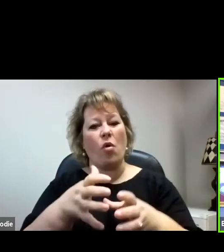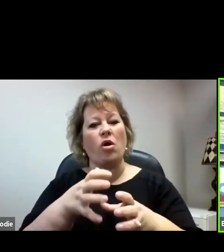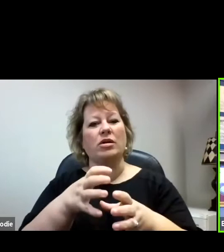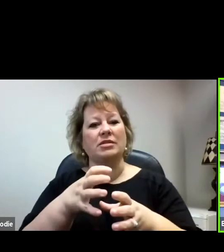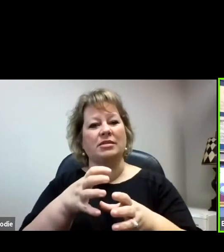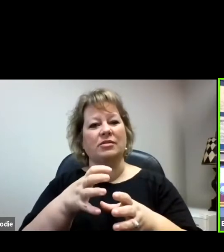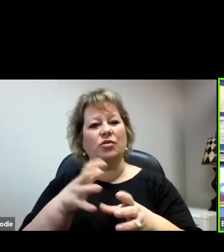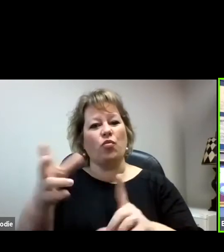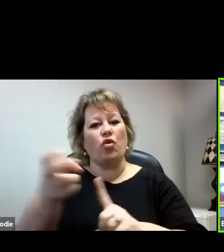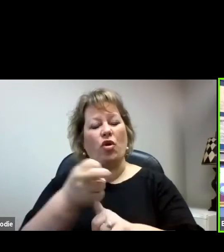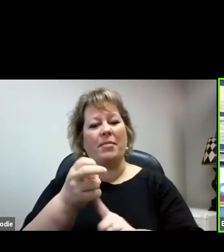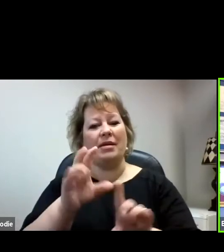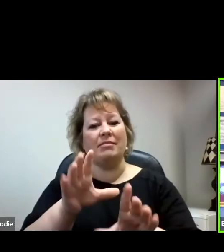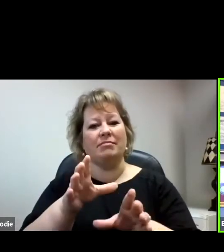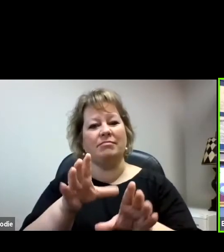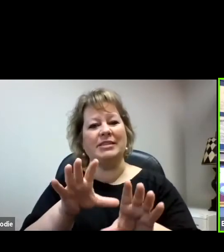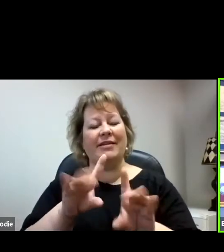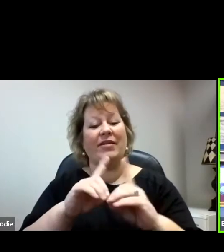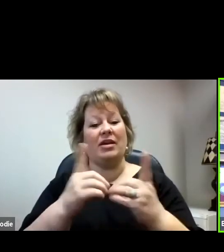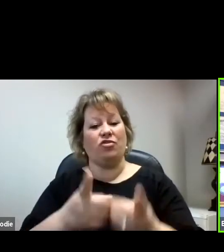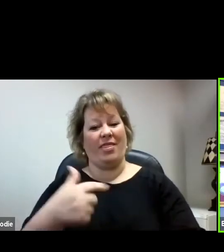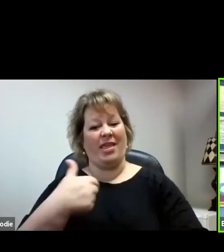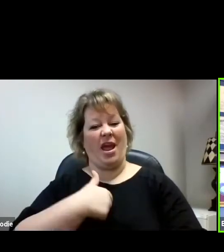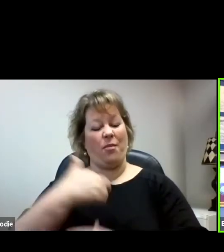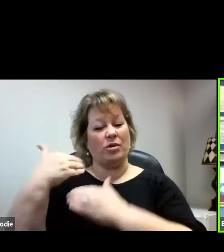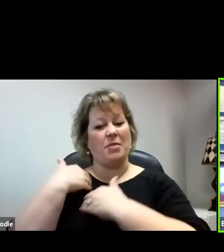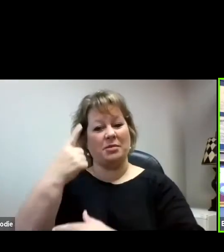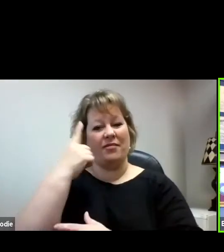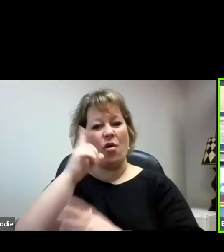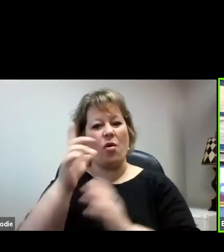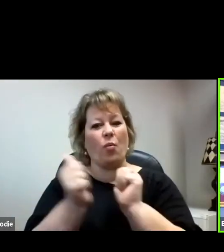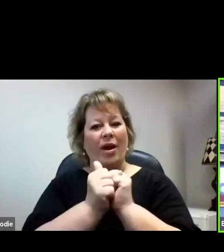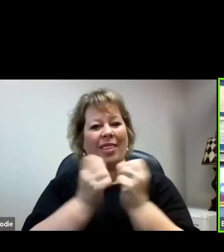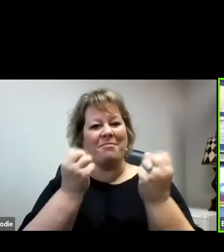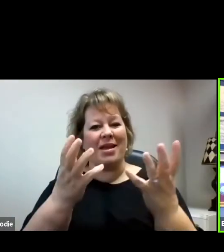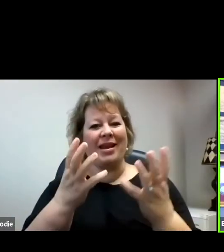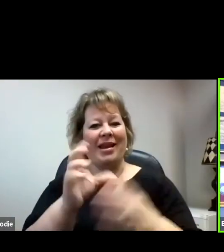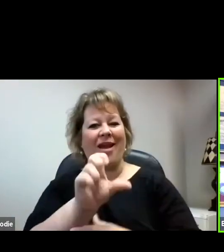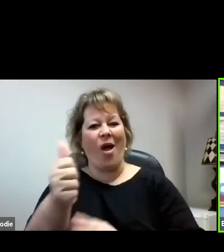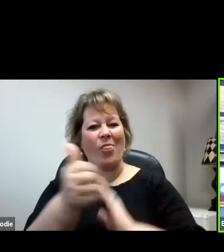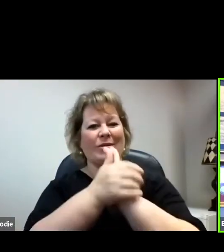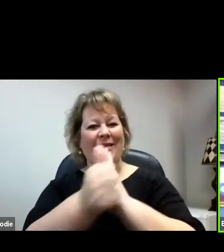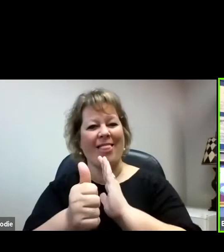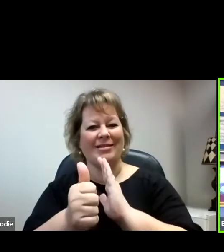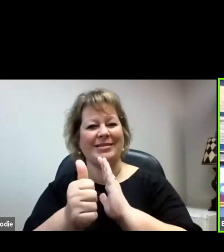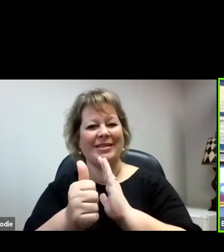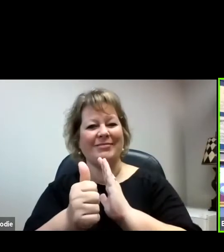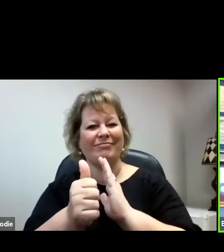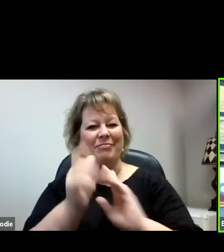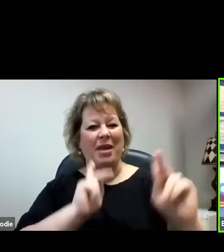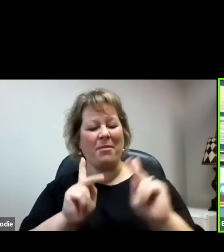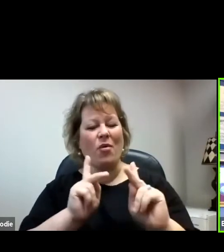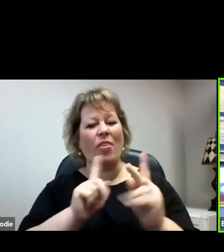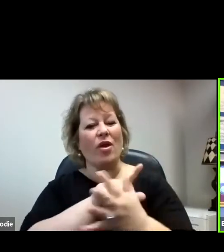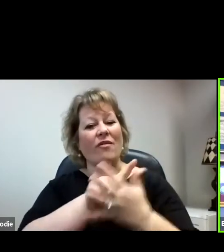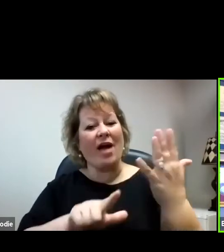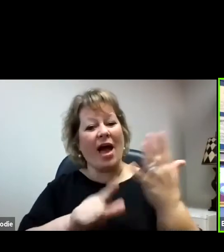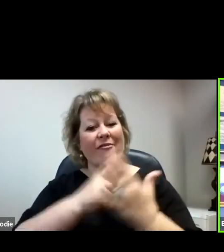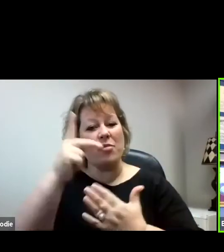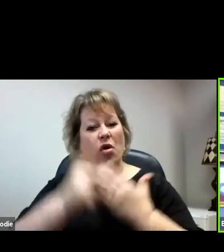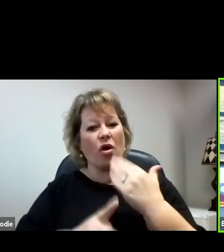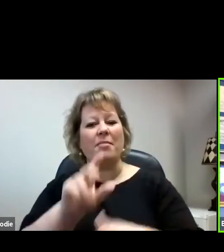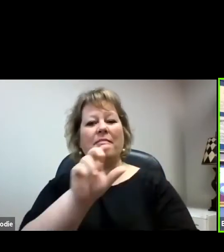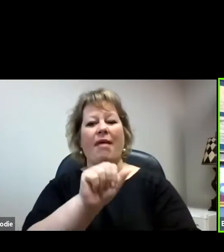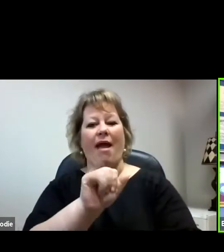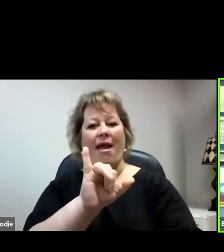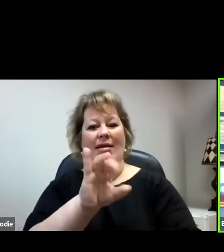for, along with some very talented people, make our five programs. One is the AIDT